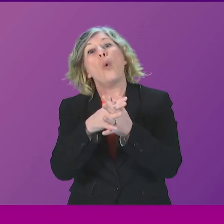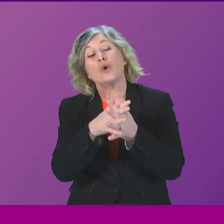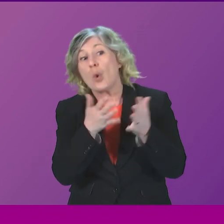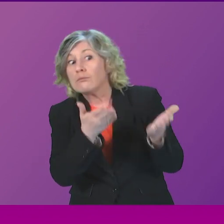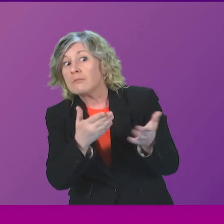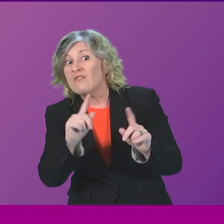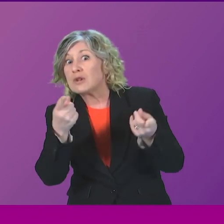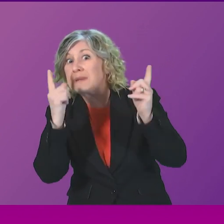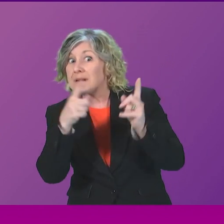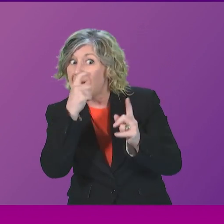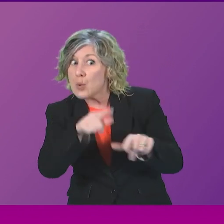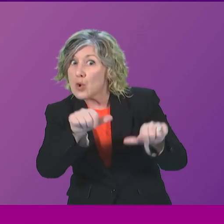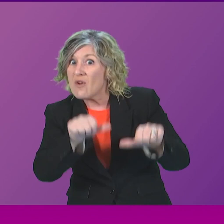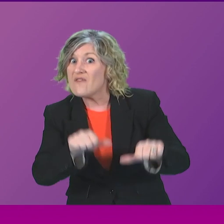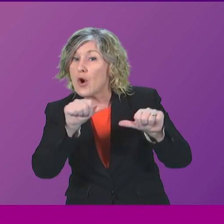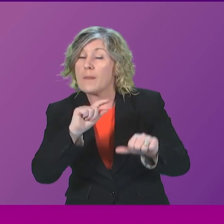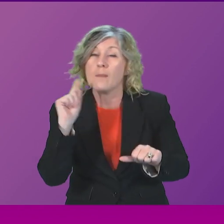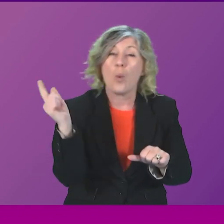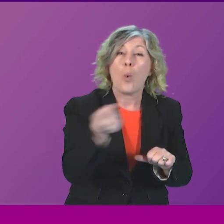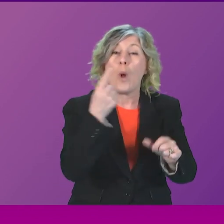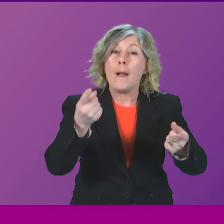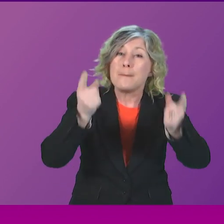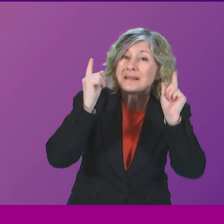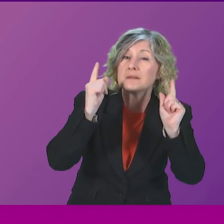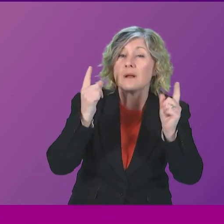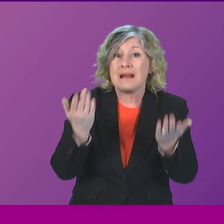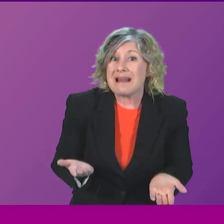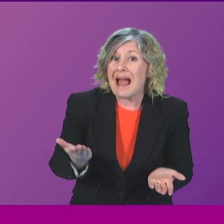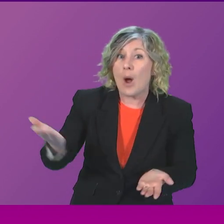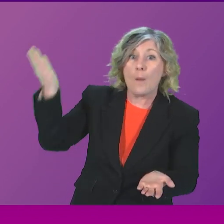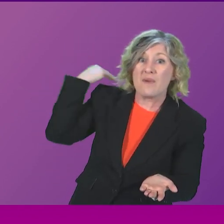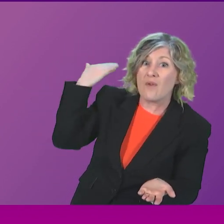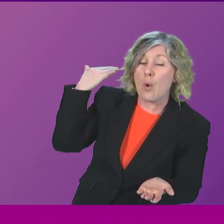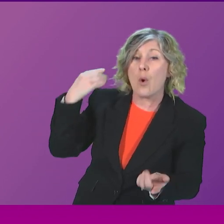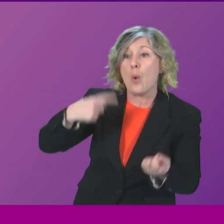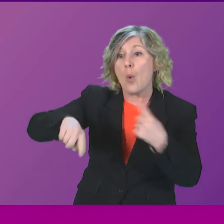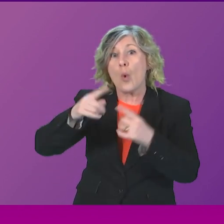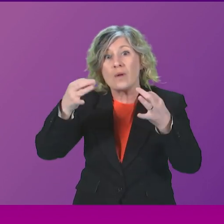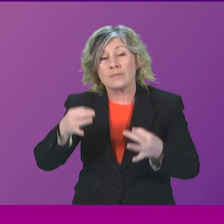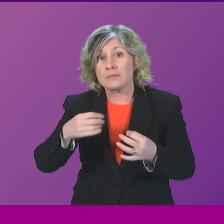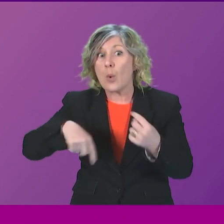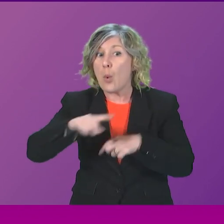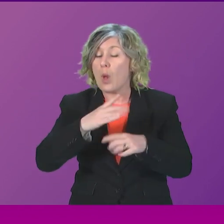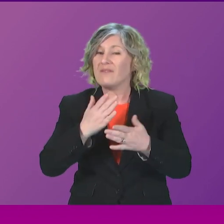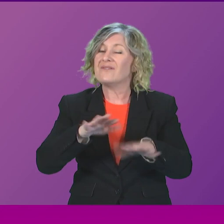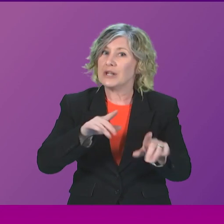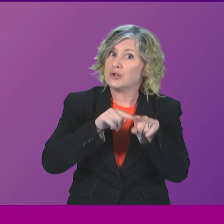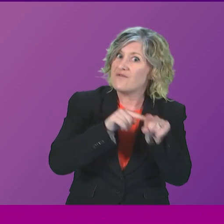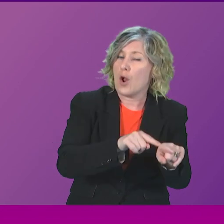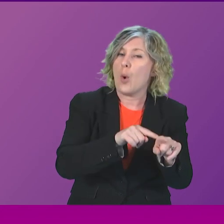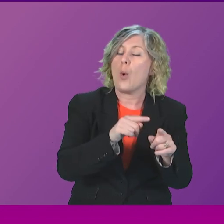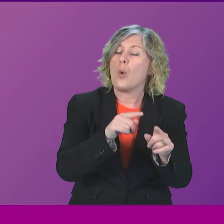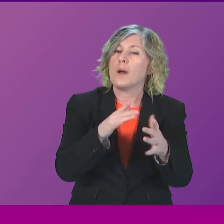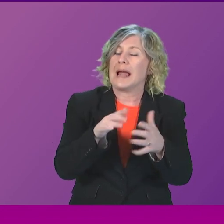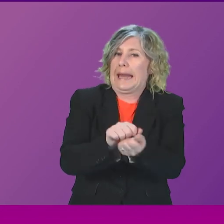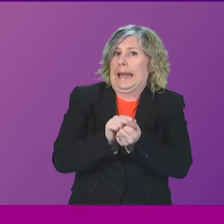that all ministers and officials, past and present, have complied with the do not destroy instruction? And will